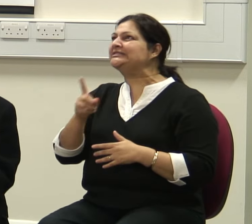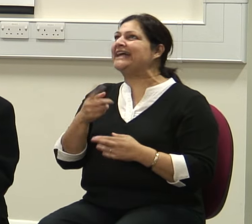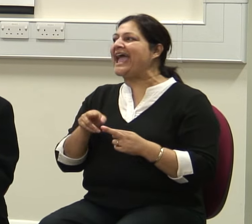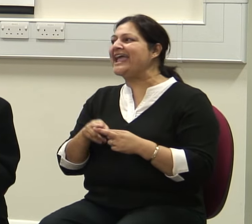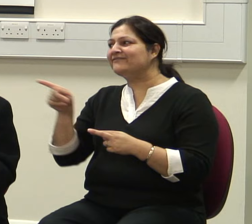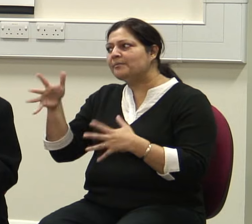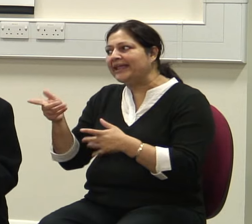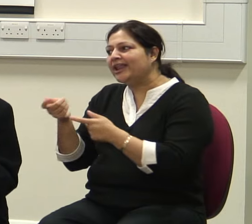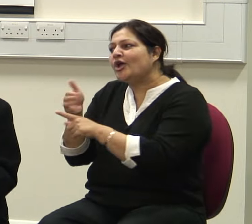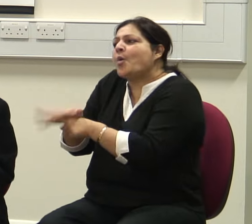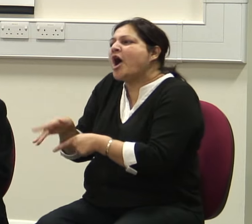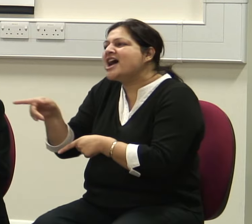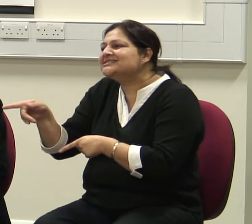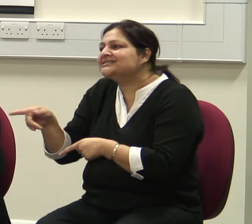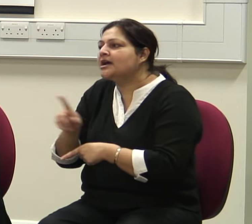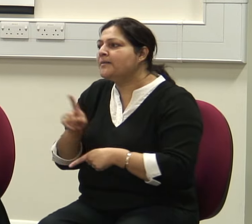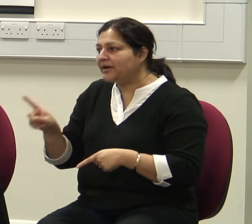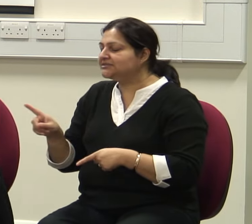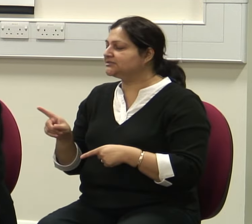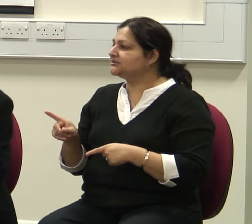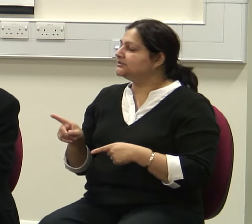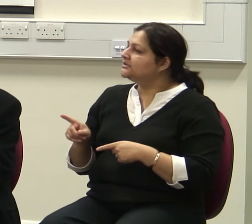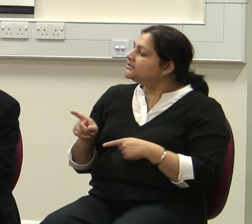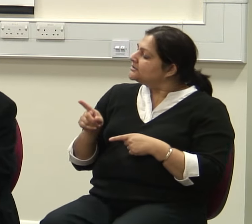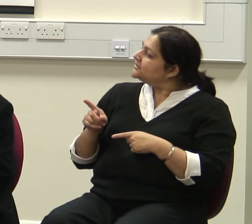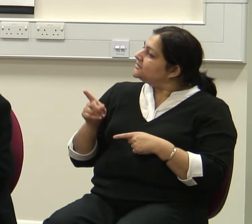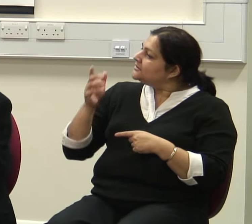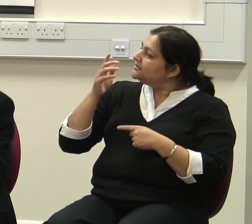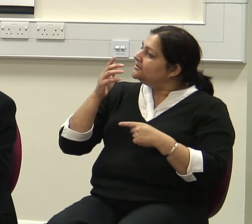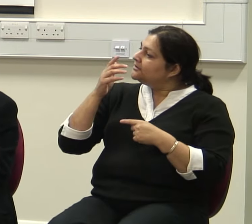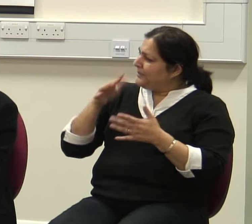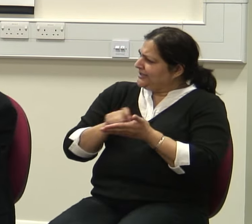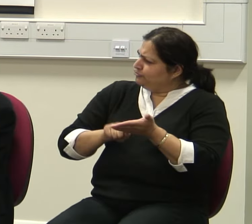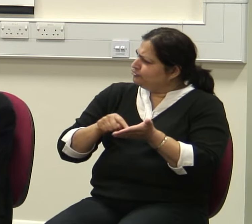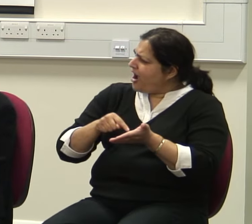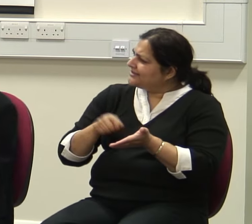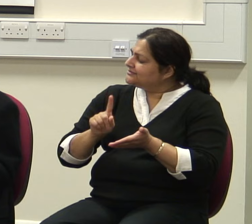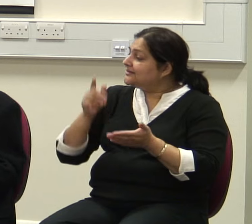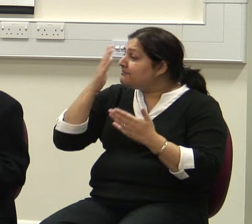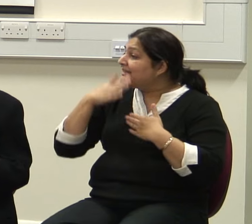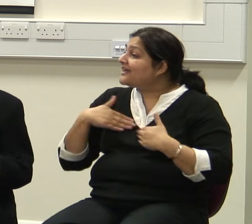The Mental Health Act is the latest of a long series of